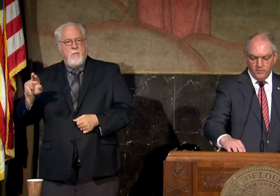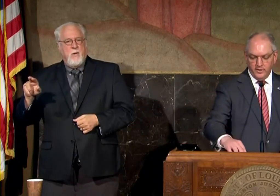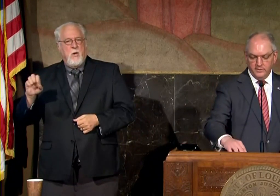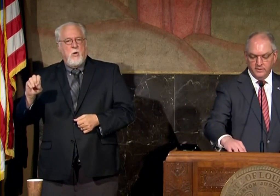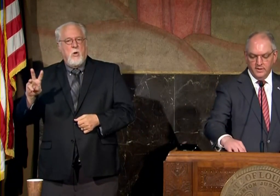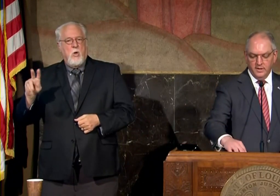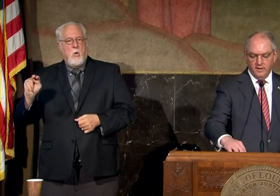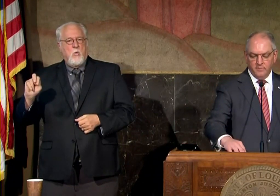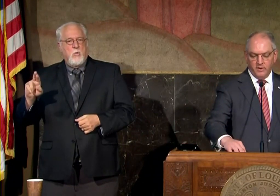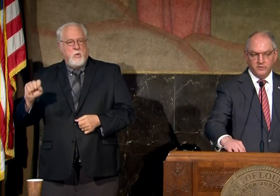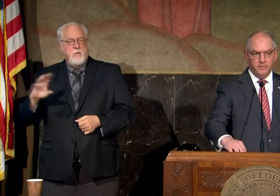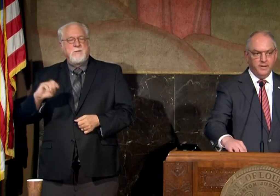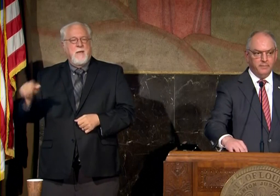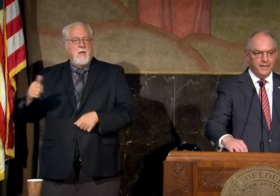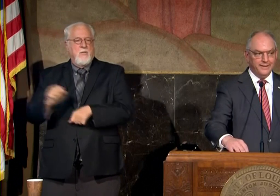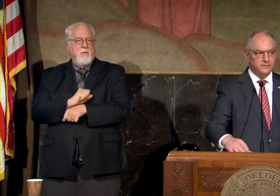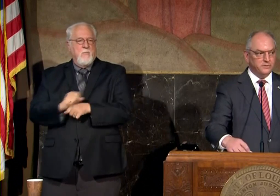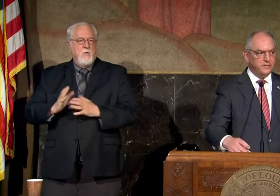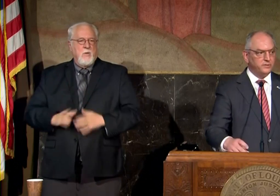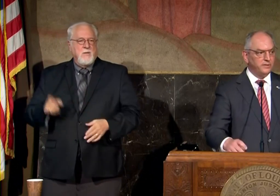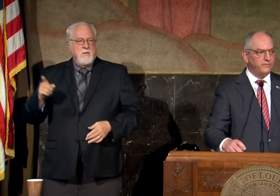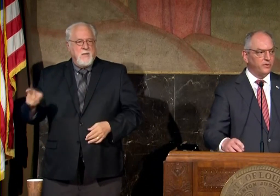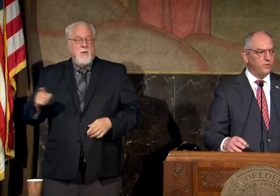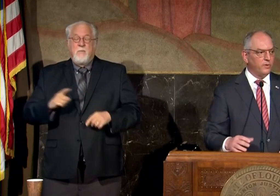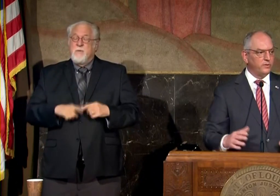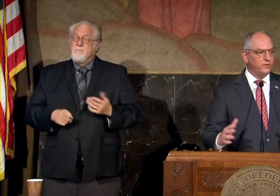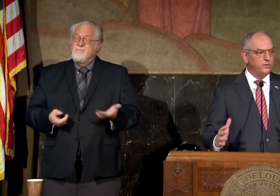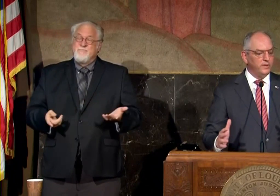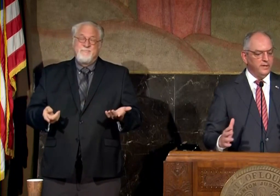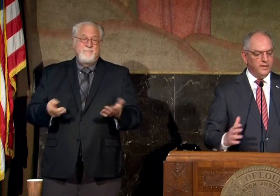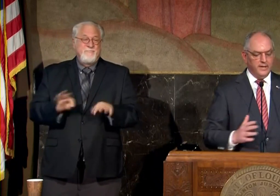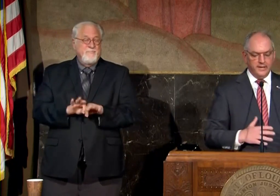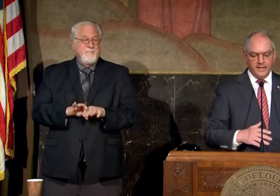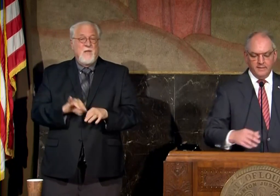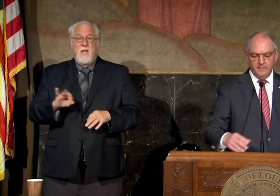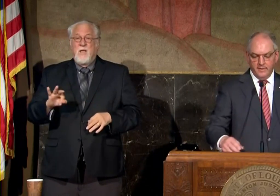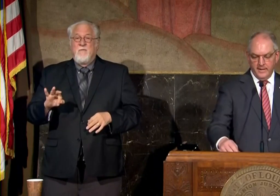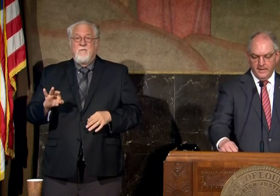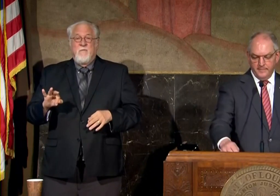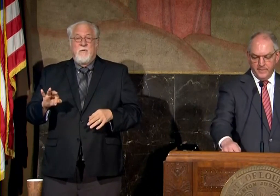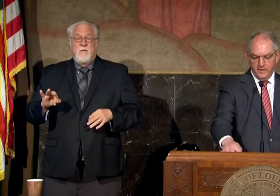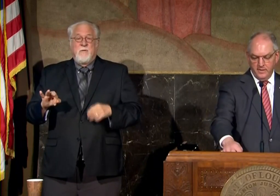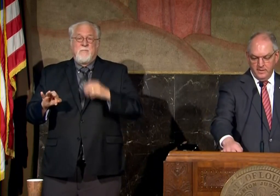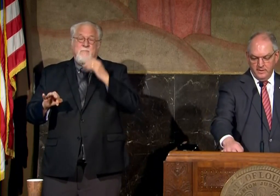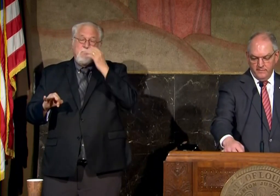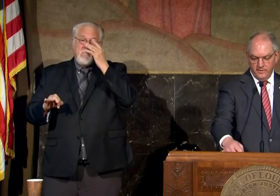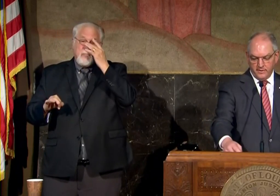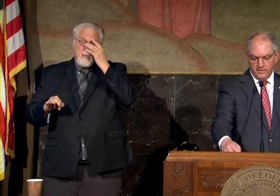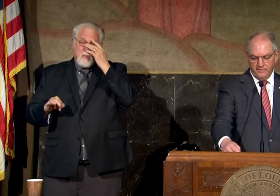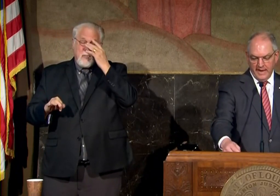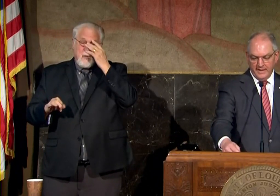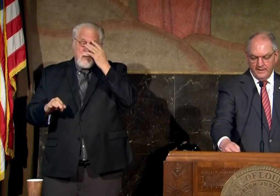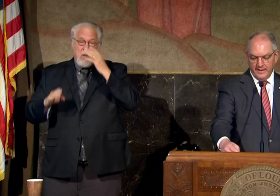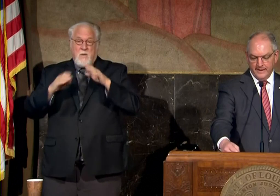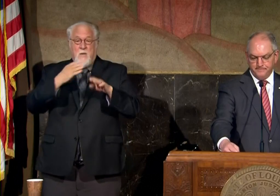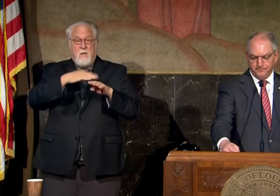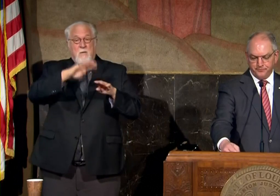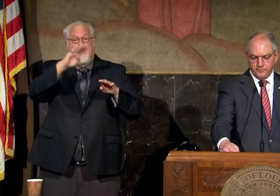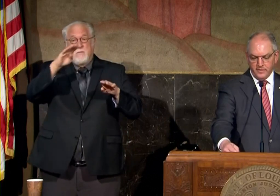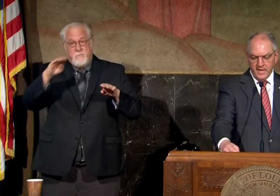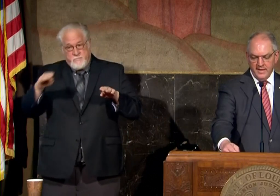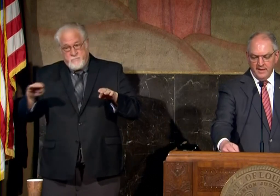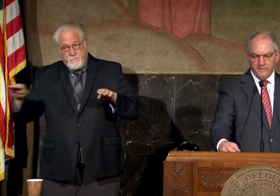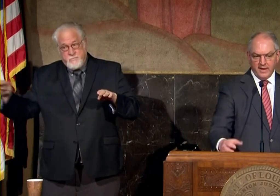other employees of bars but but it is essential if you're going to uh get um the the curve flattened again